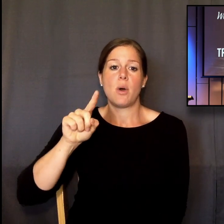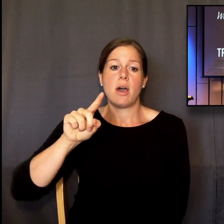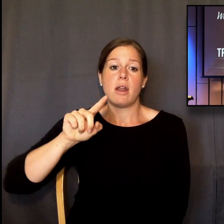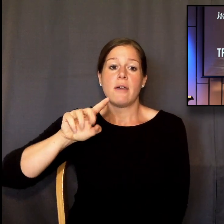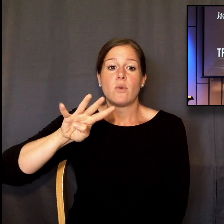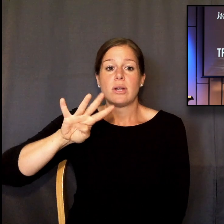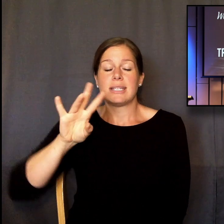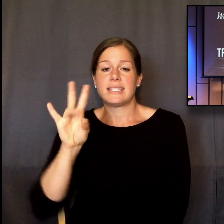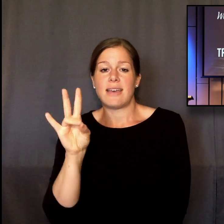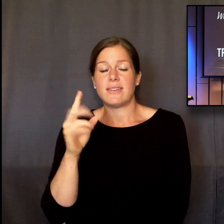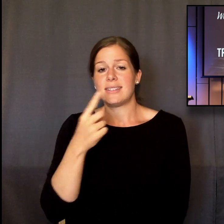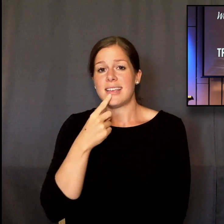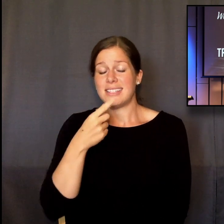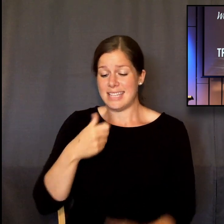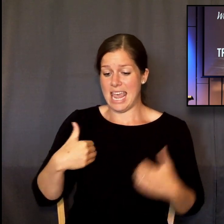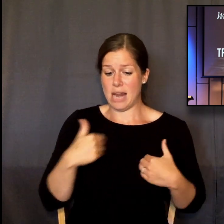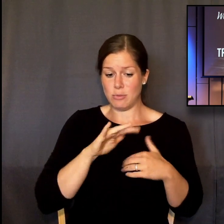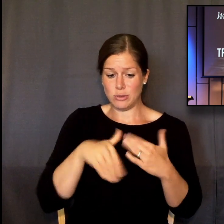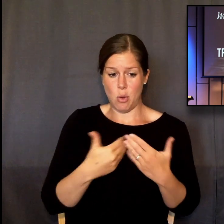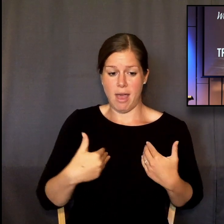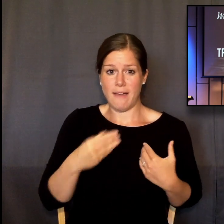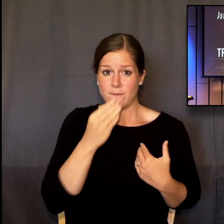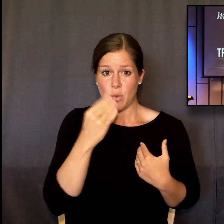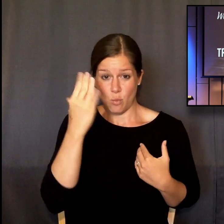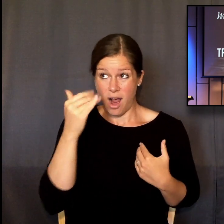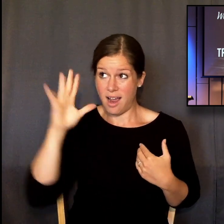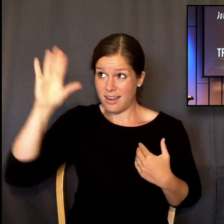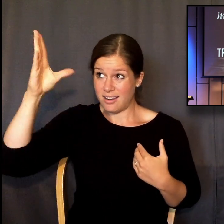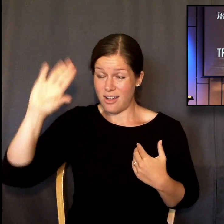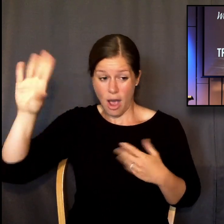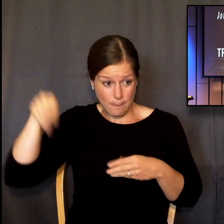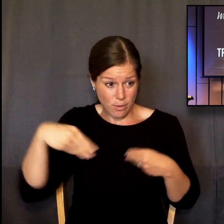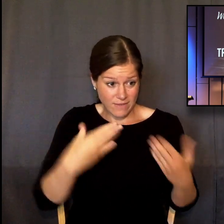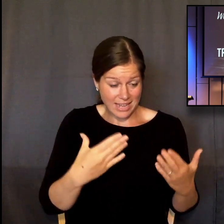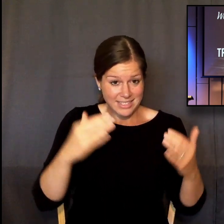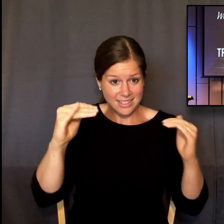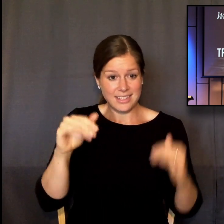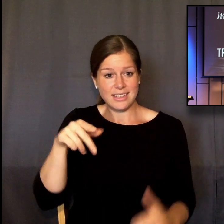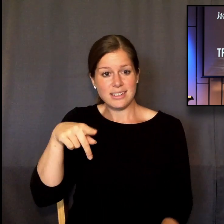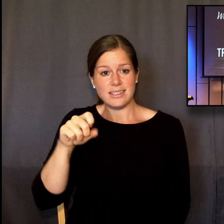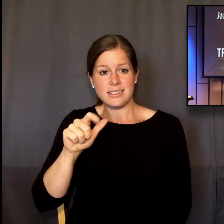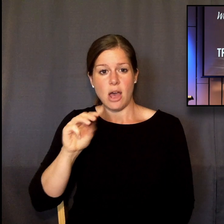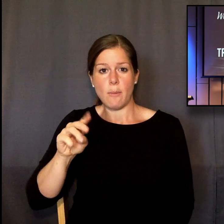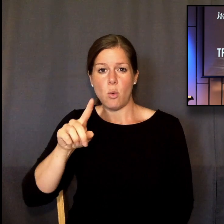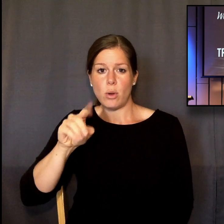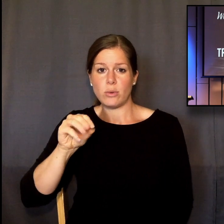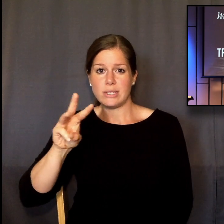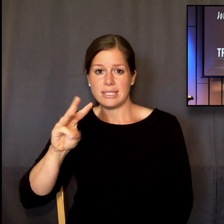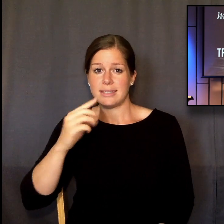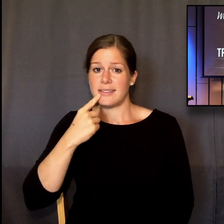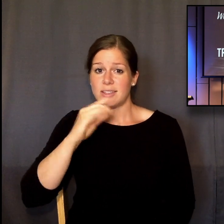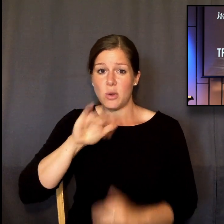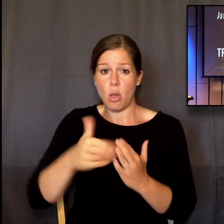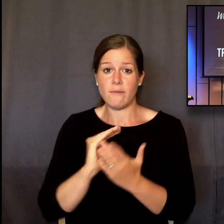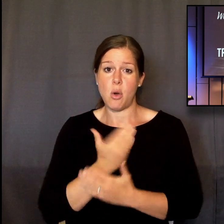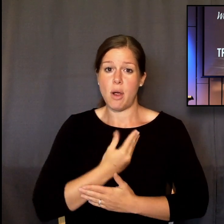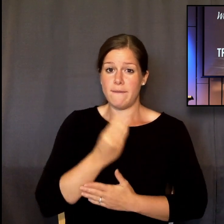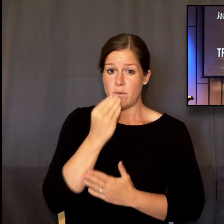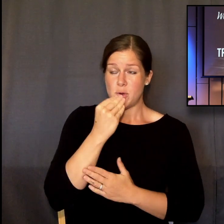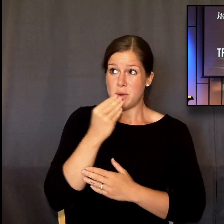food because God gives it to them. Psalm 136 says the food that we eat is provided by God. Acts 14 says he takes care of our